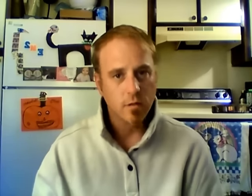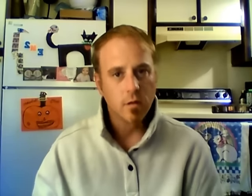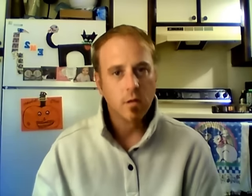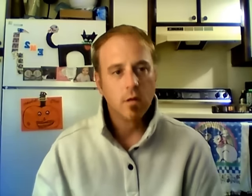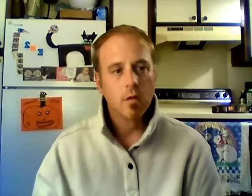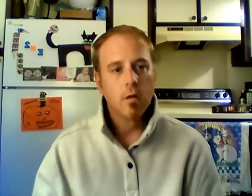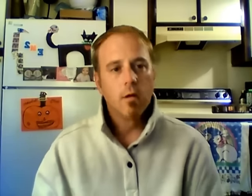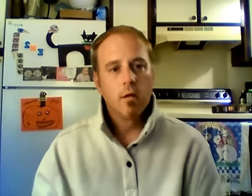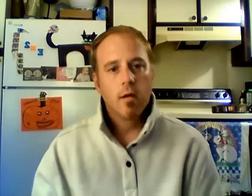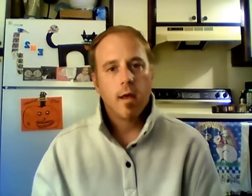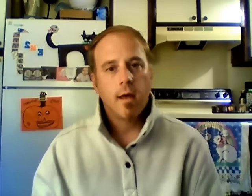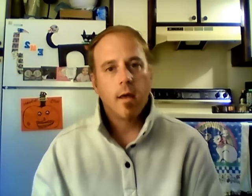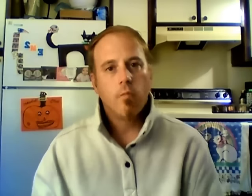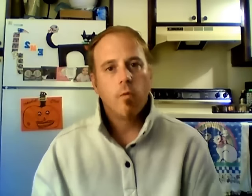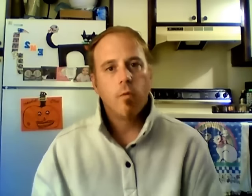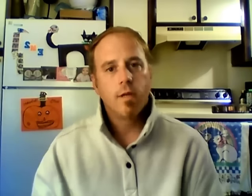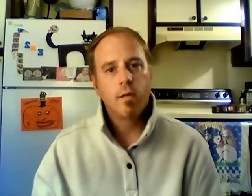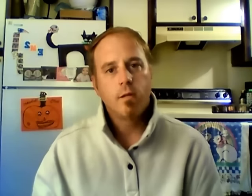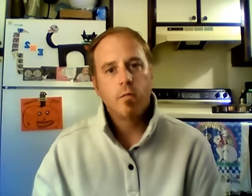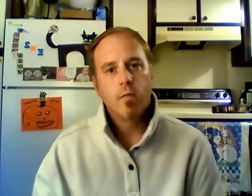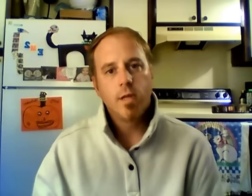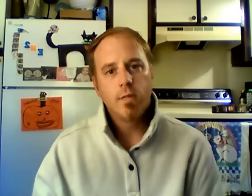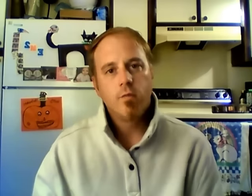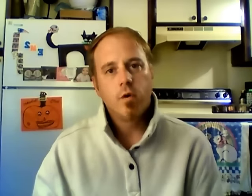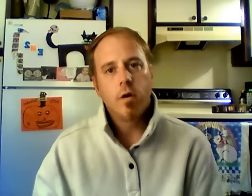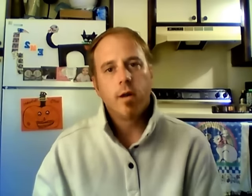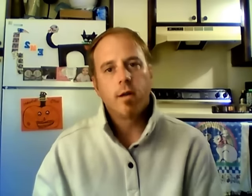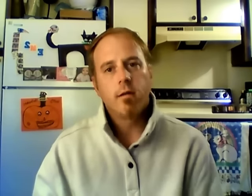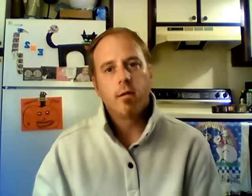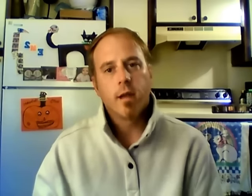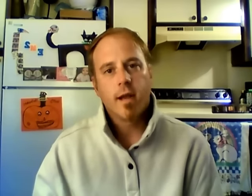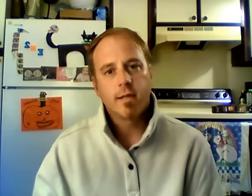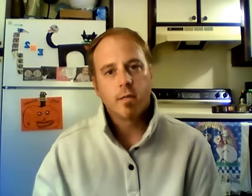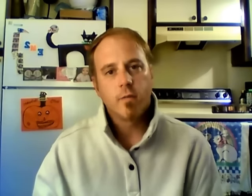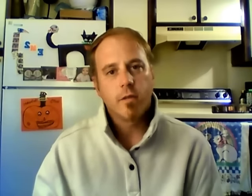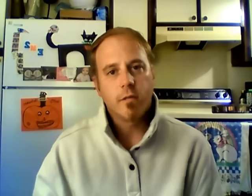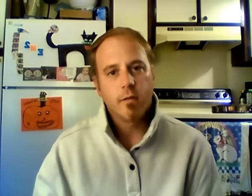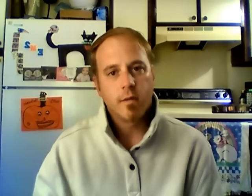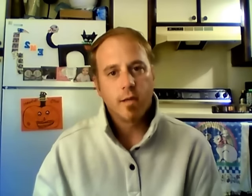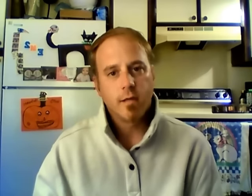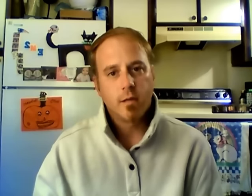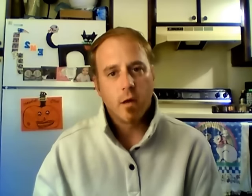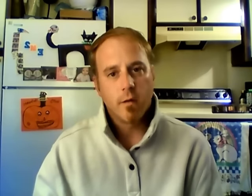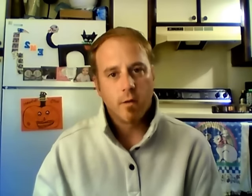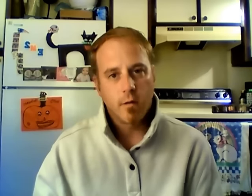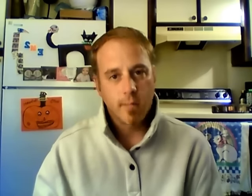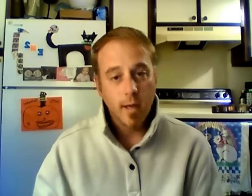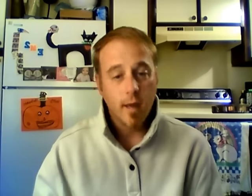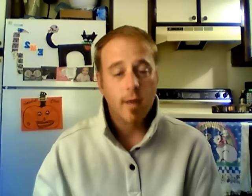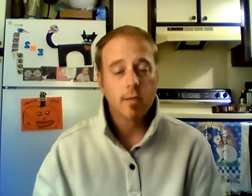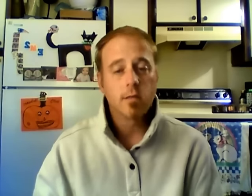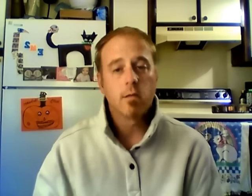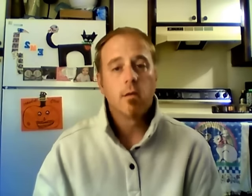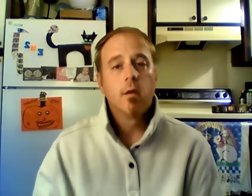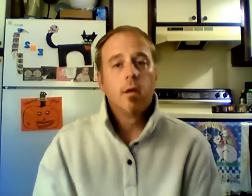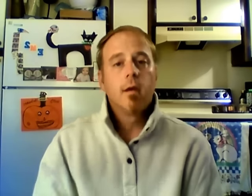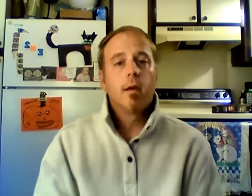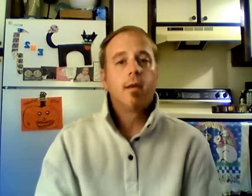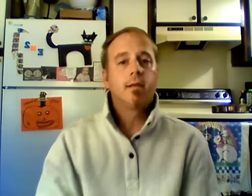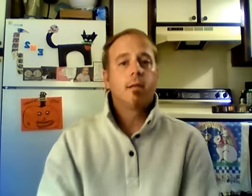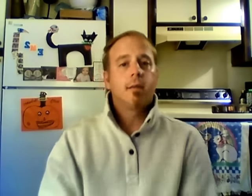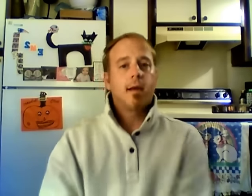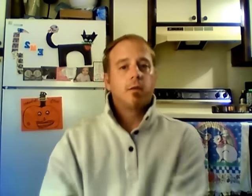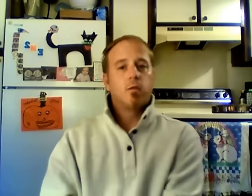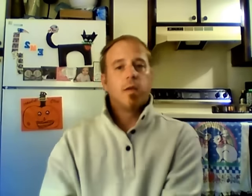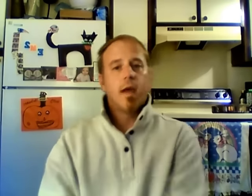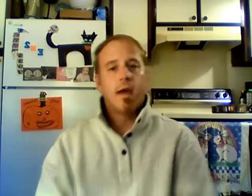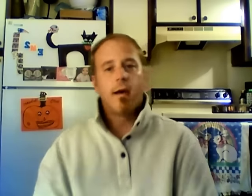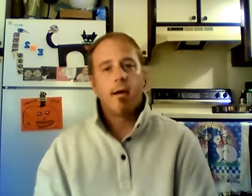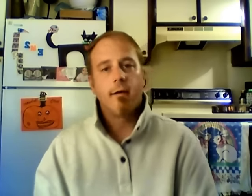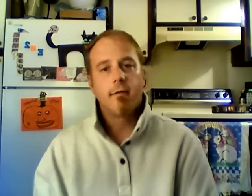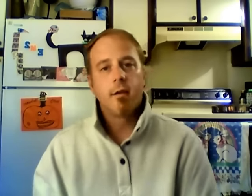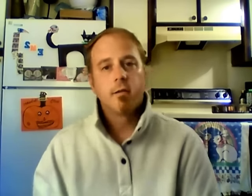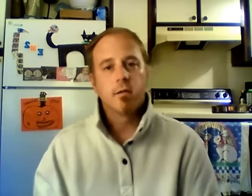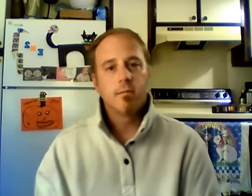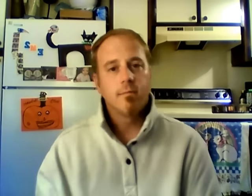And when we did the Ouija board and connected with these other beings, he sometimes would have some